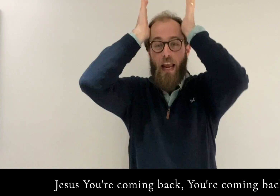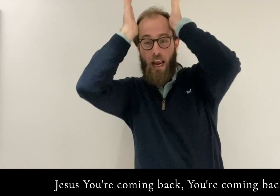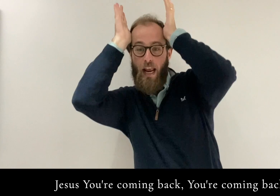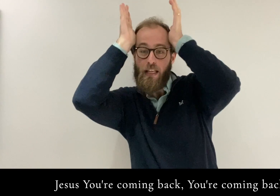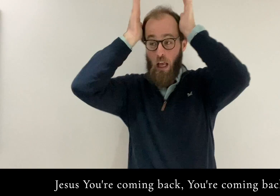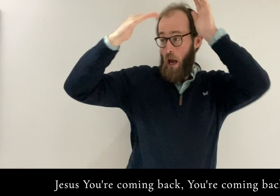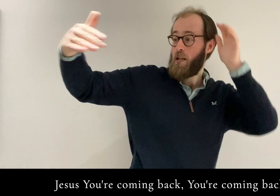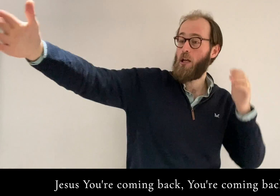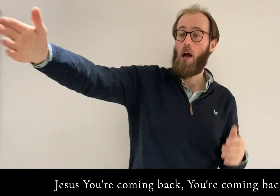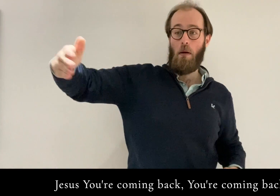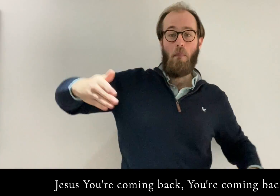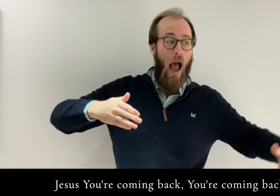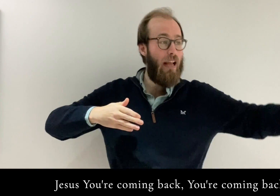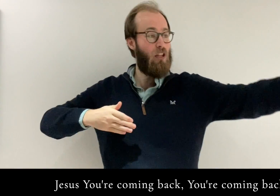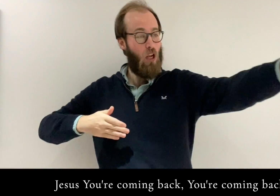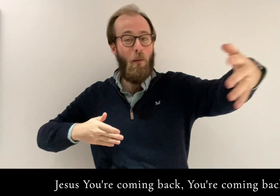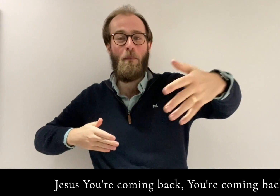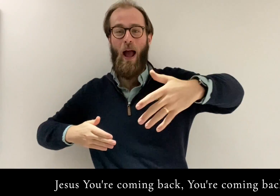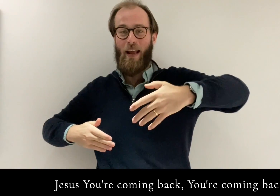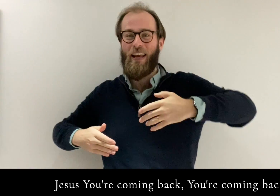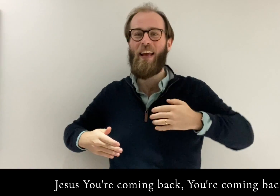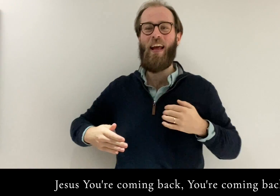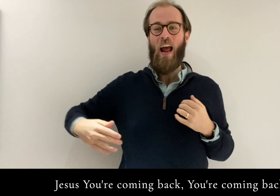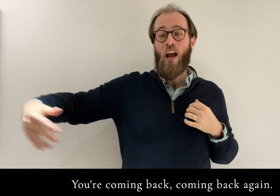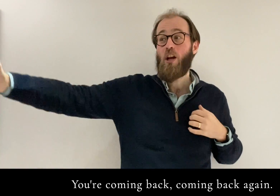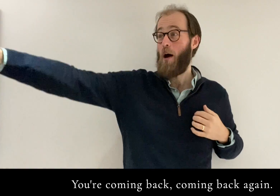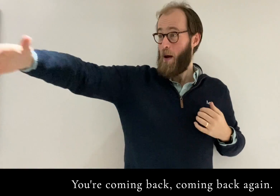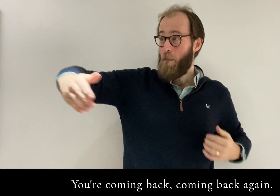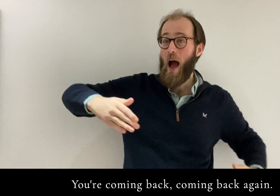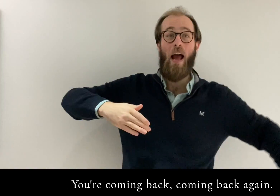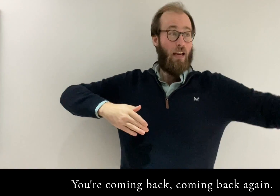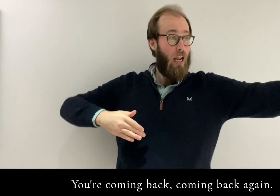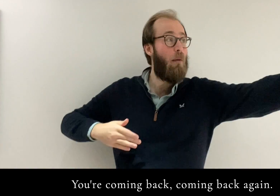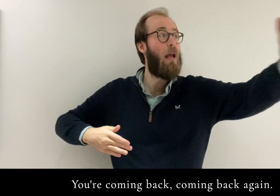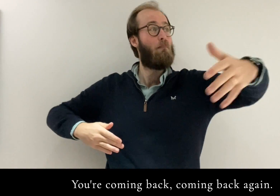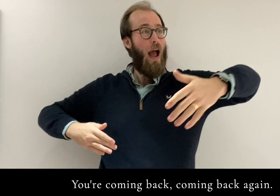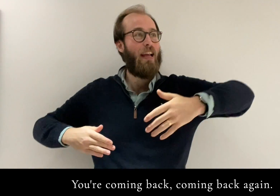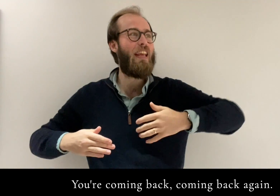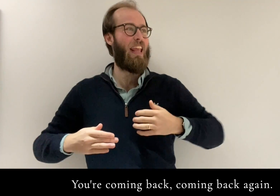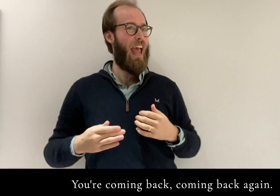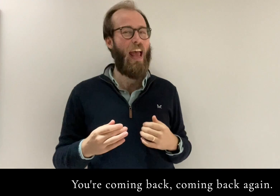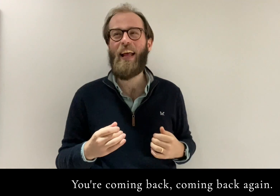Jesus, you're coming back, you're coming back You're coming back, coming back again